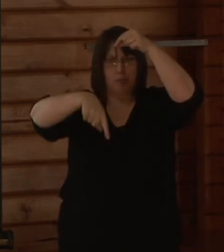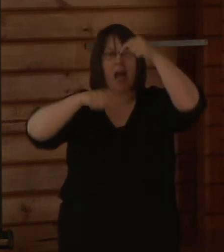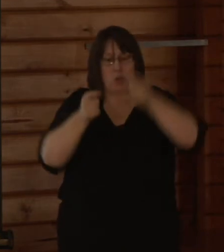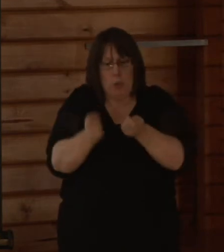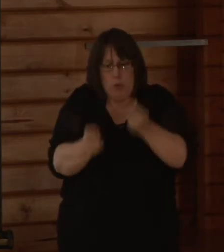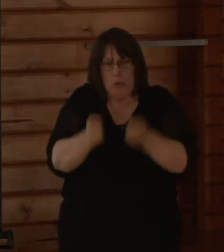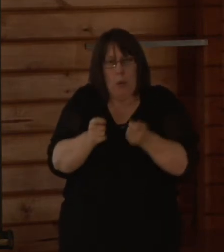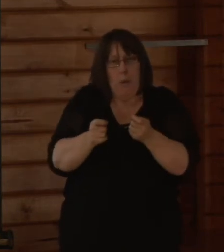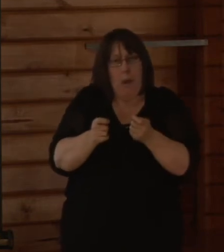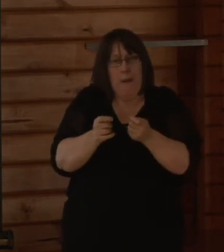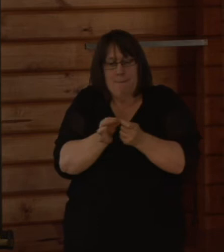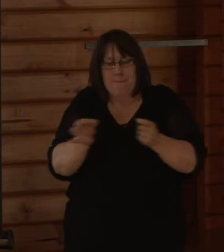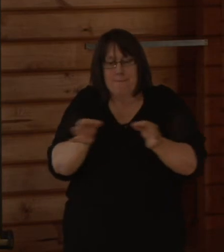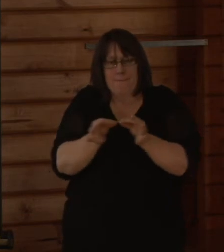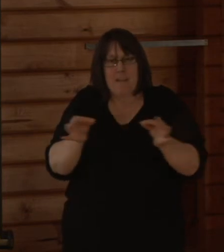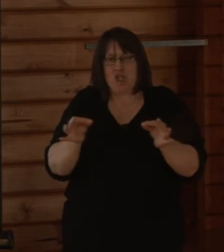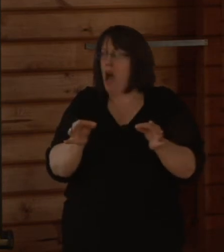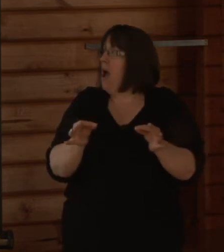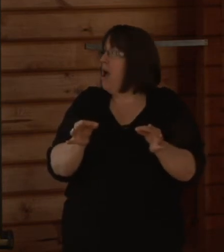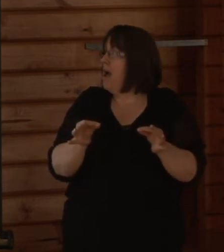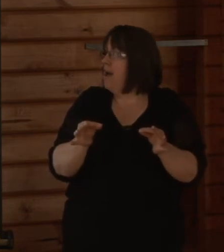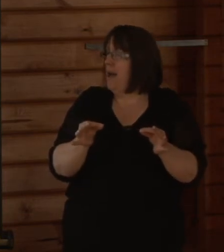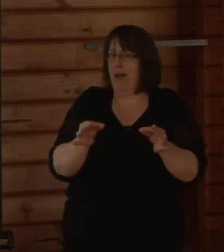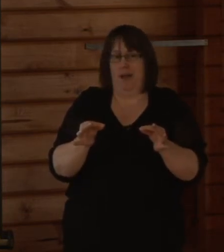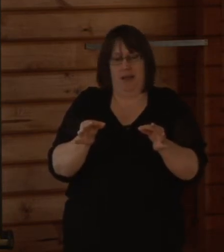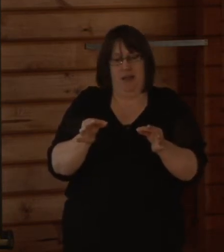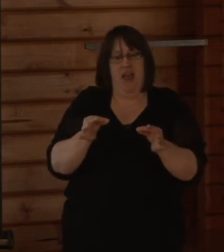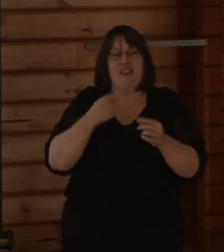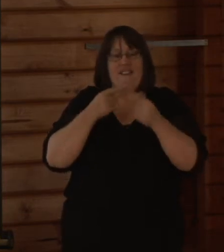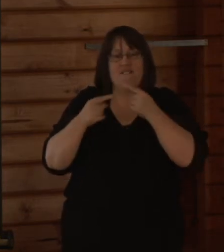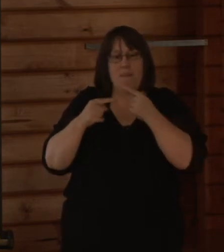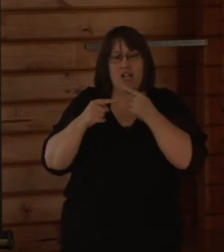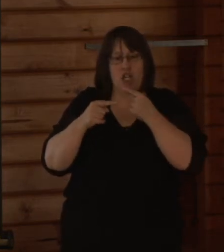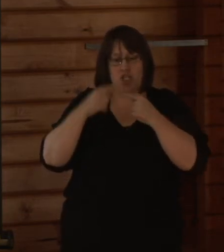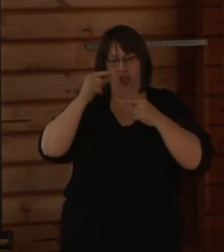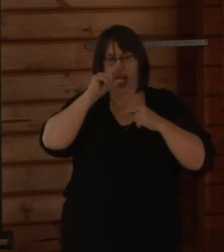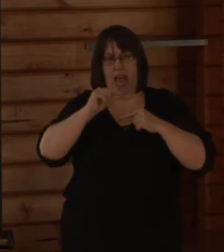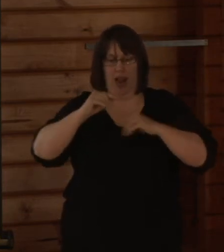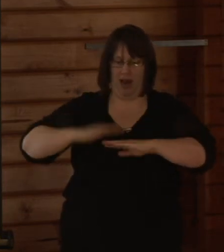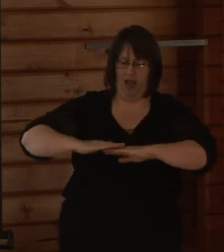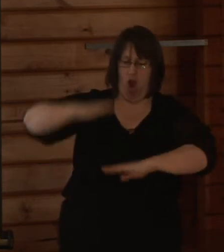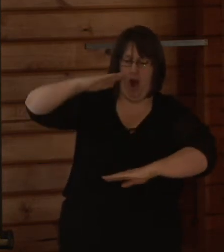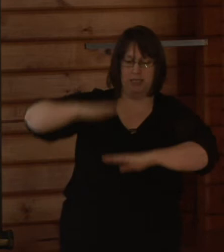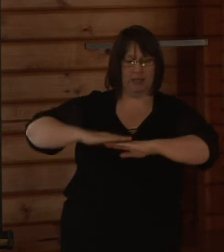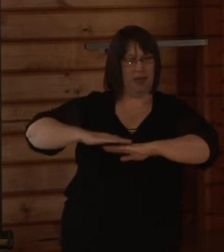that laser return to the aircraft, the height of the land is determined.